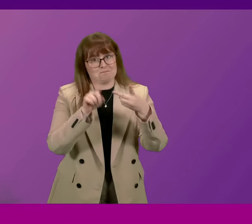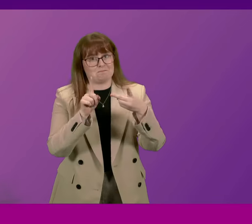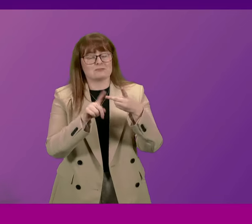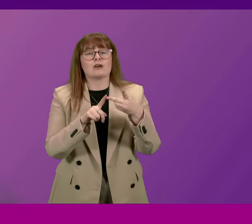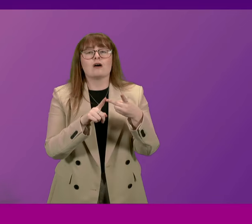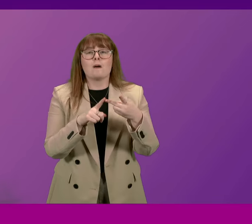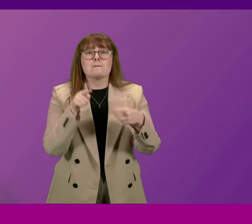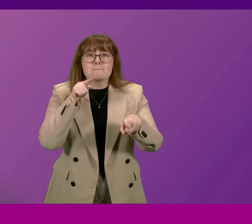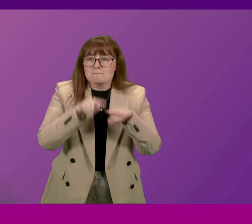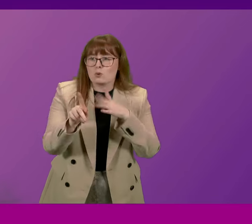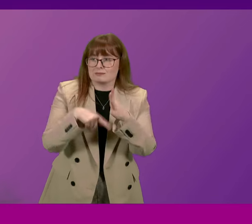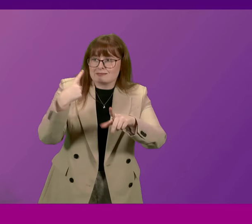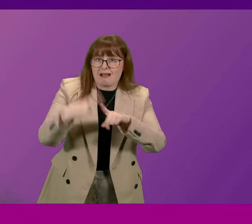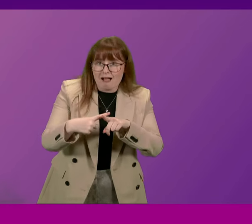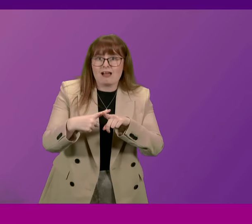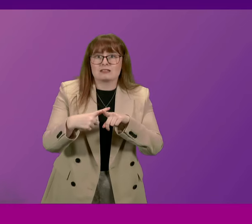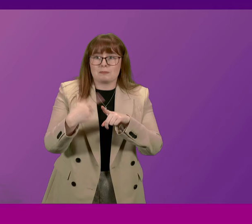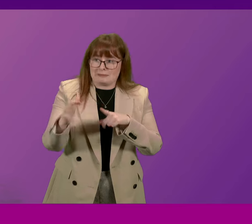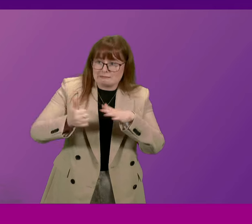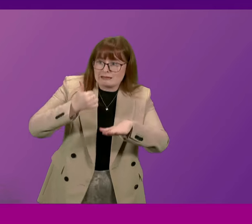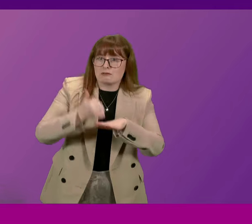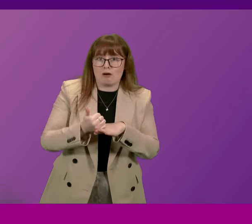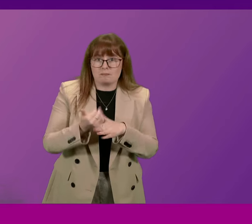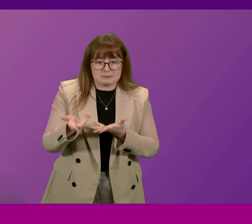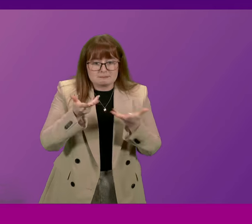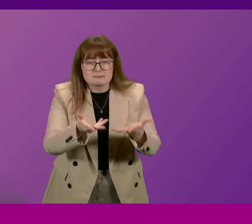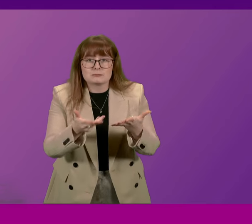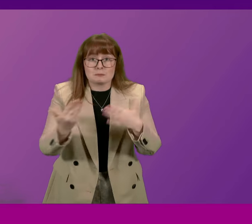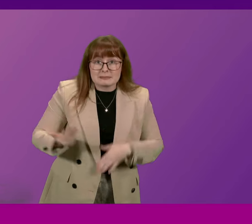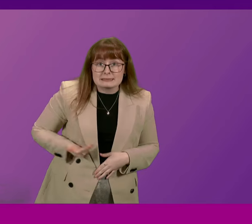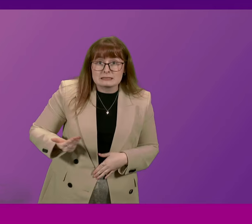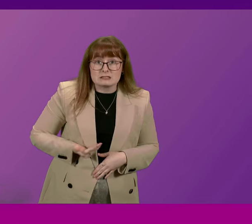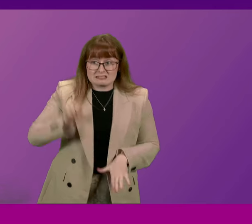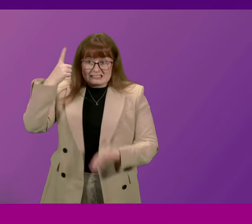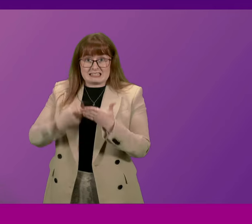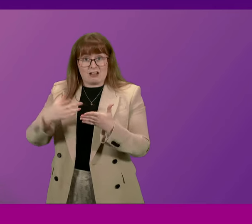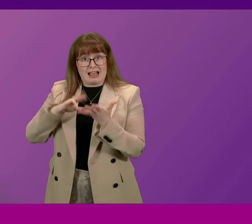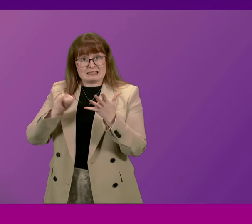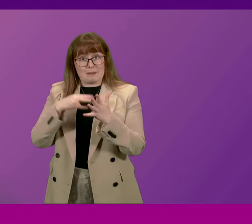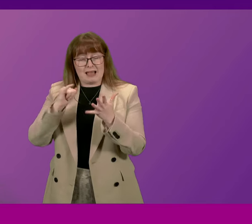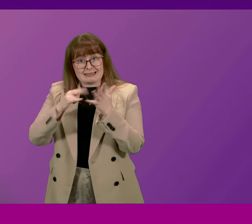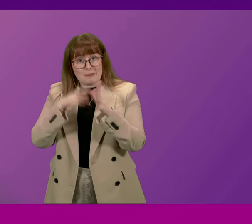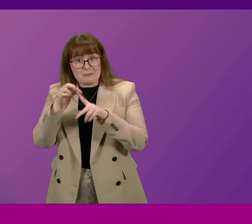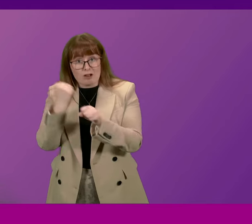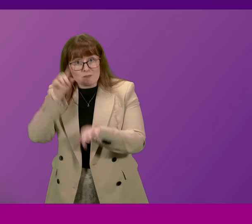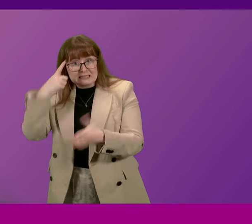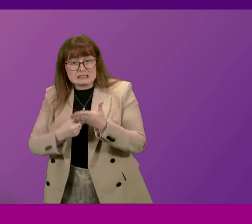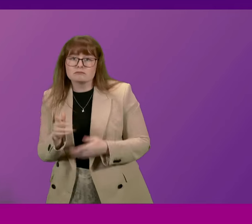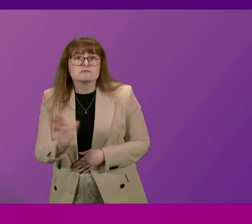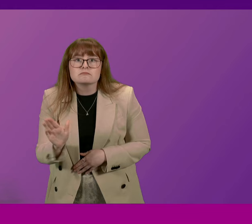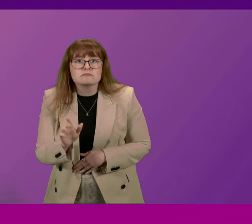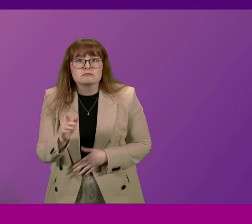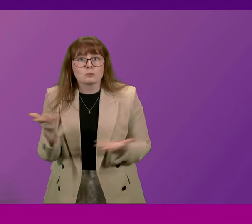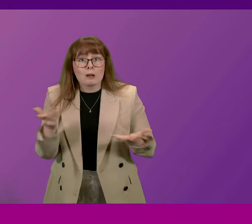Most of the taxation that is imposed upon business is not determined by this Parliament. Most of it is determined